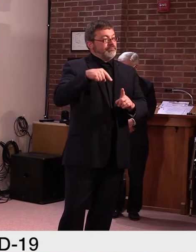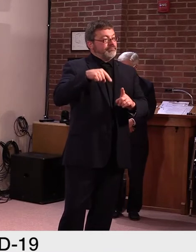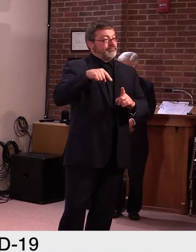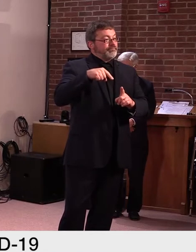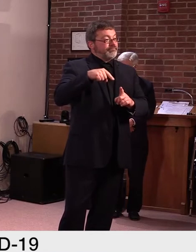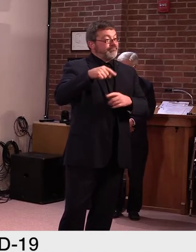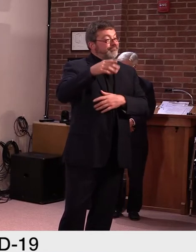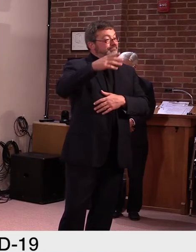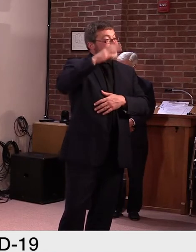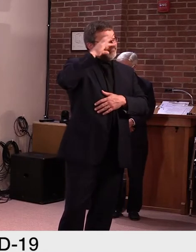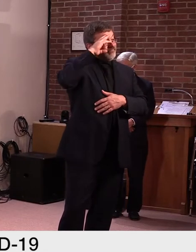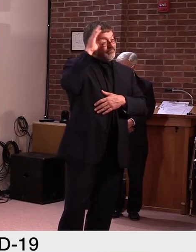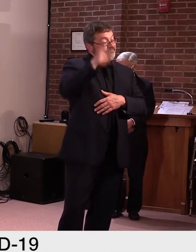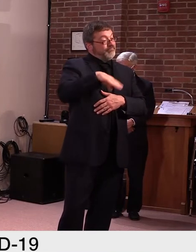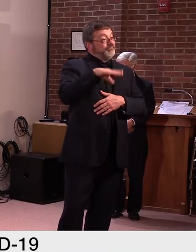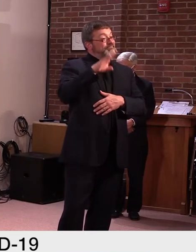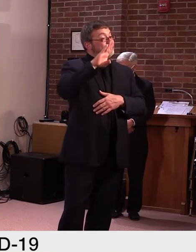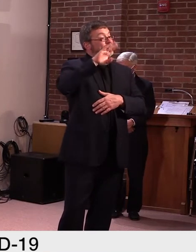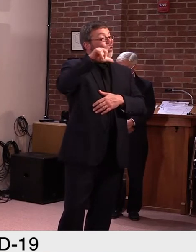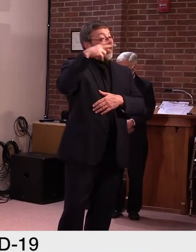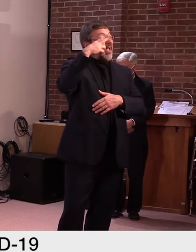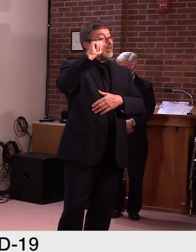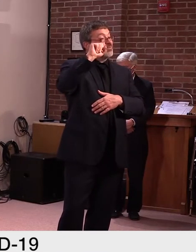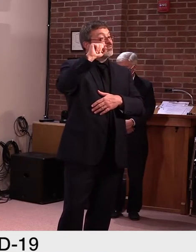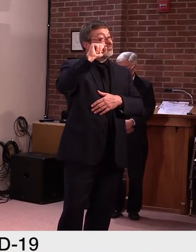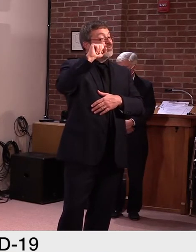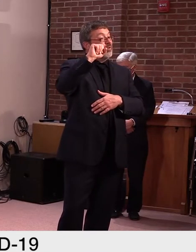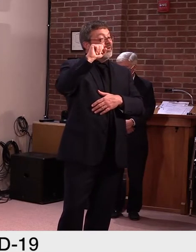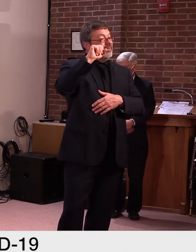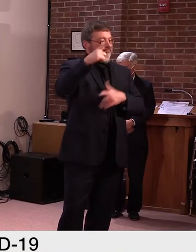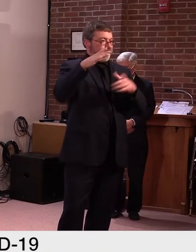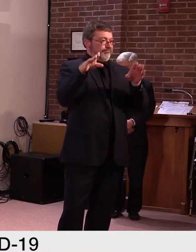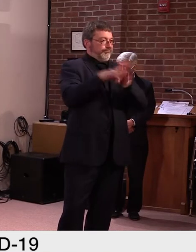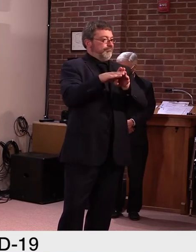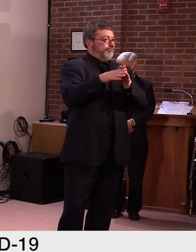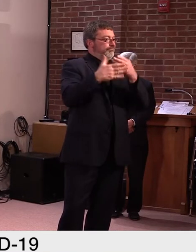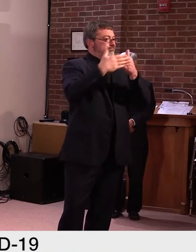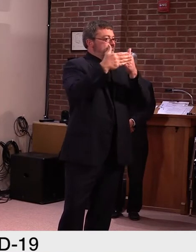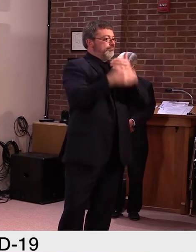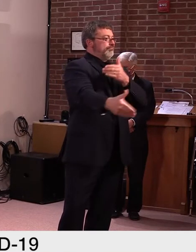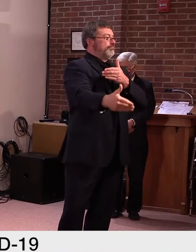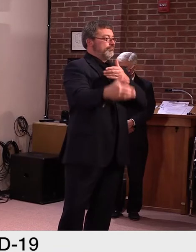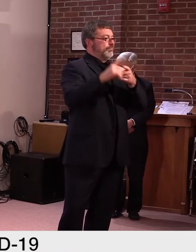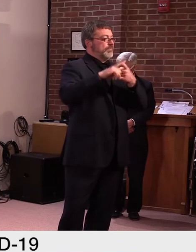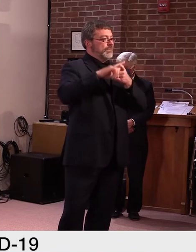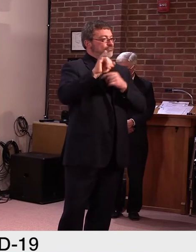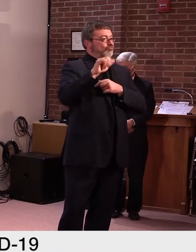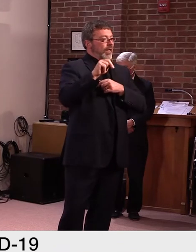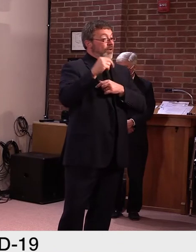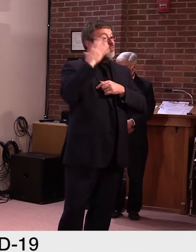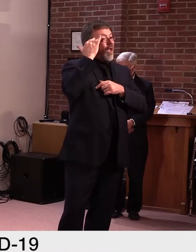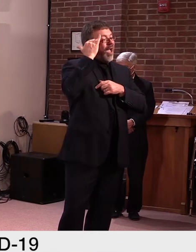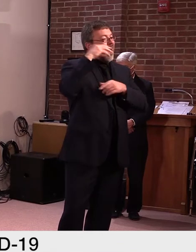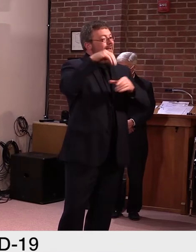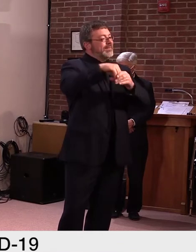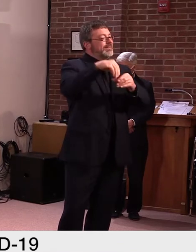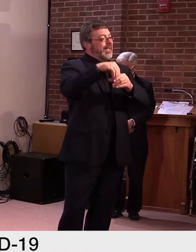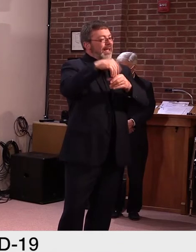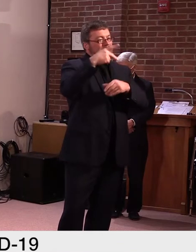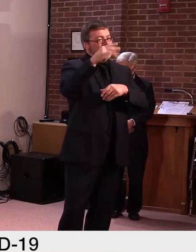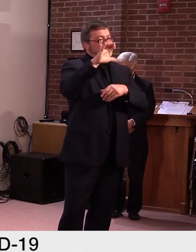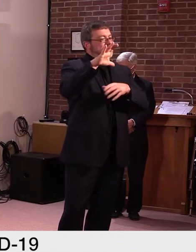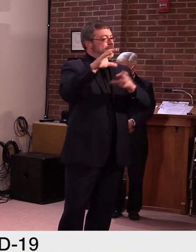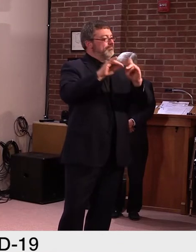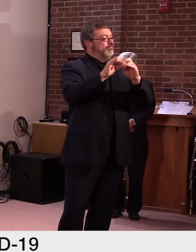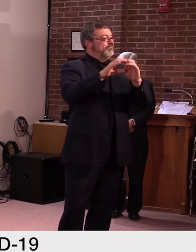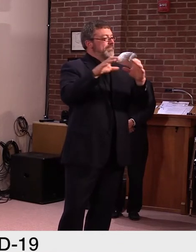because of PCB contamination. And we've heard from viewers that are maybe worried that their schools also have this type of contamination since it